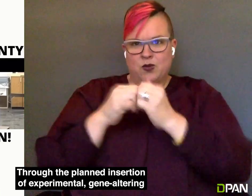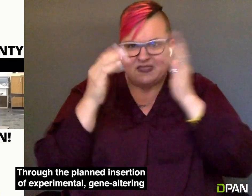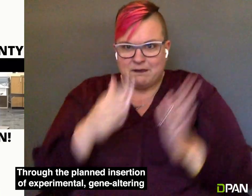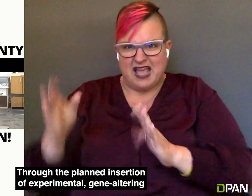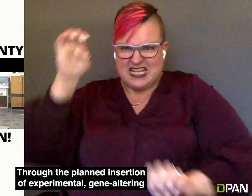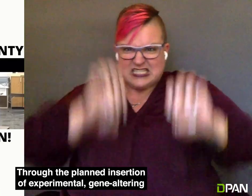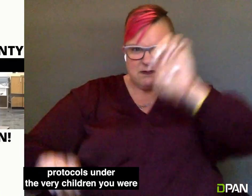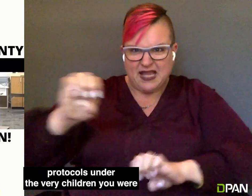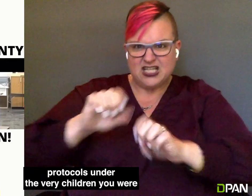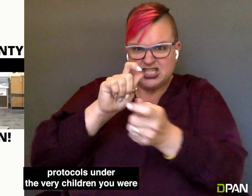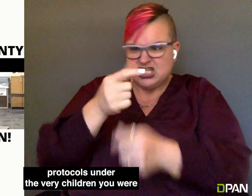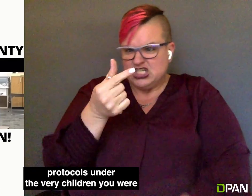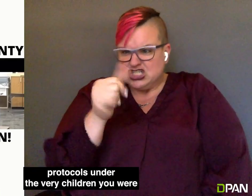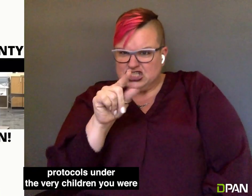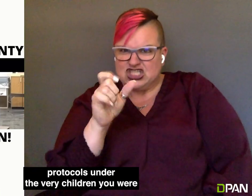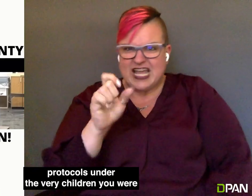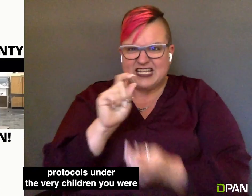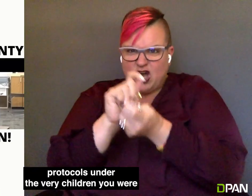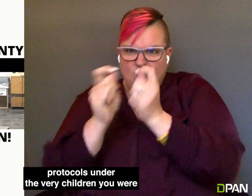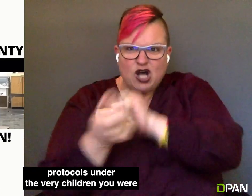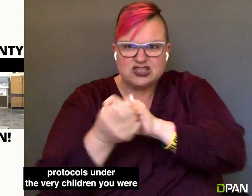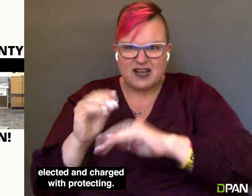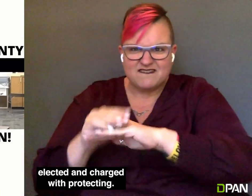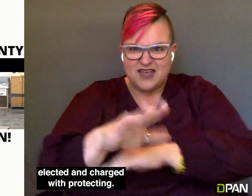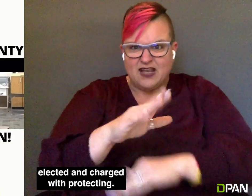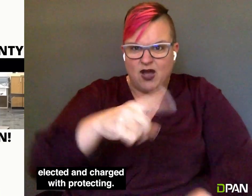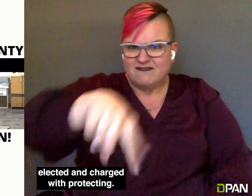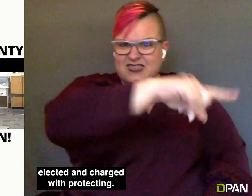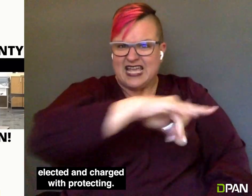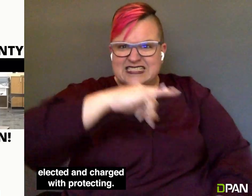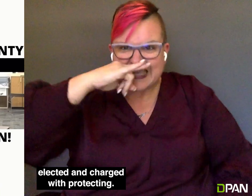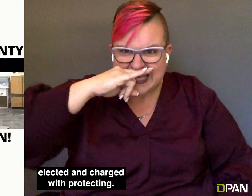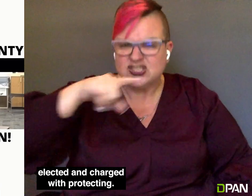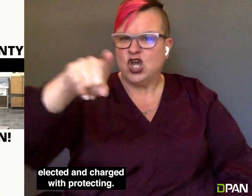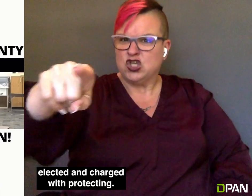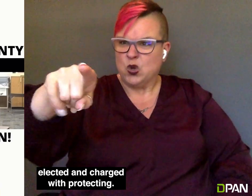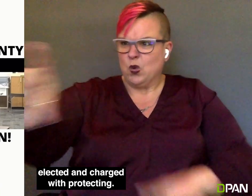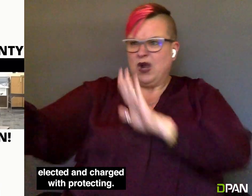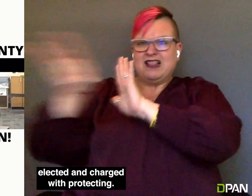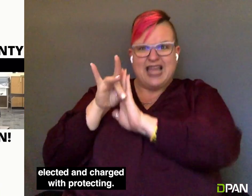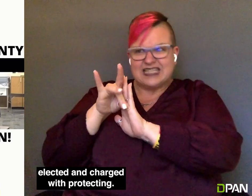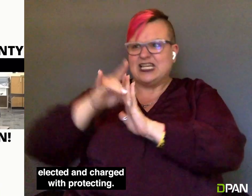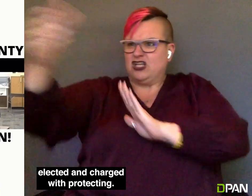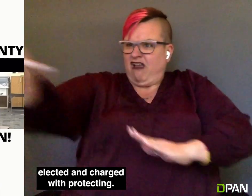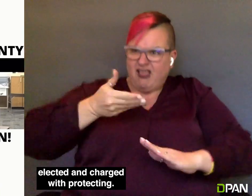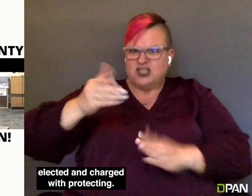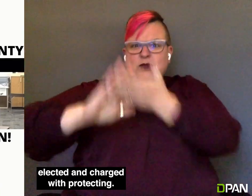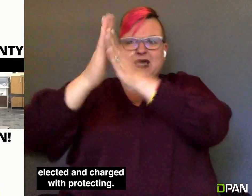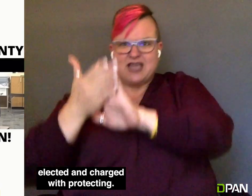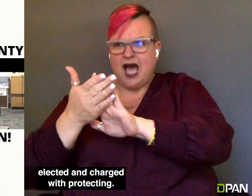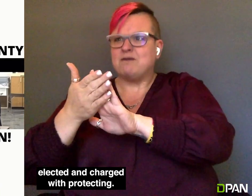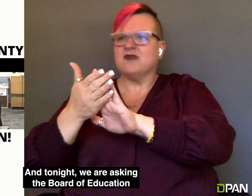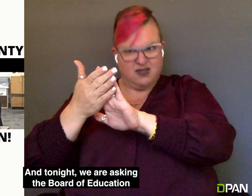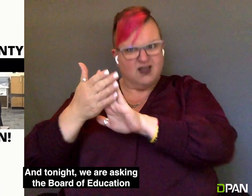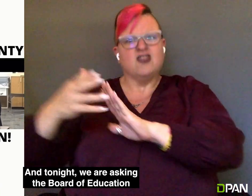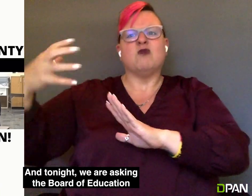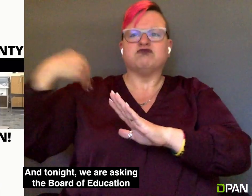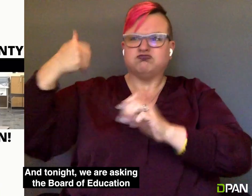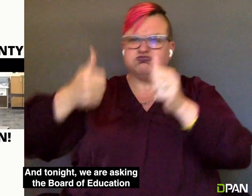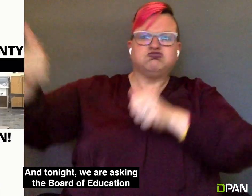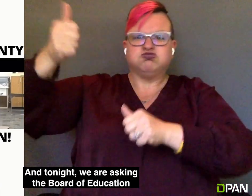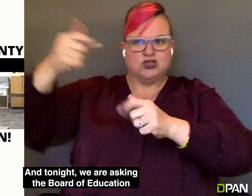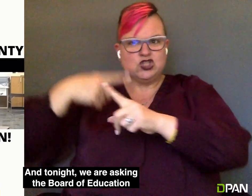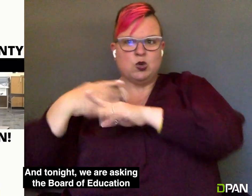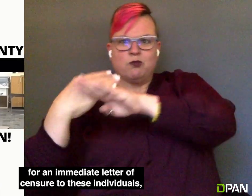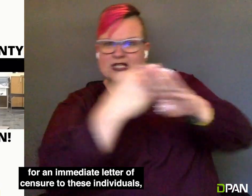experimental gene-altering protocols onto the very children, you were elected and charged with protecting. And tonight